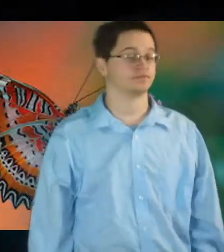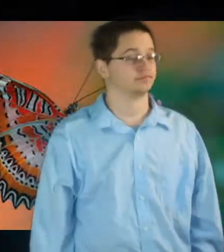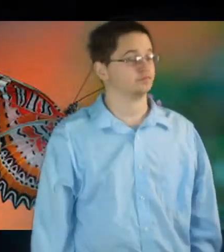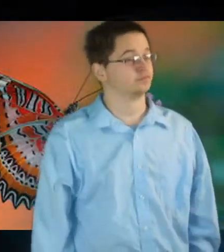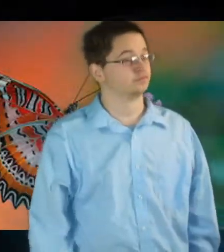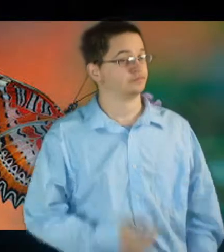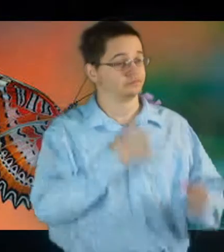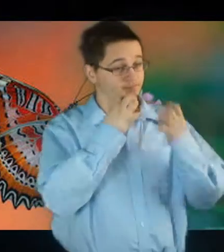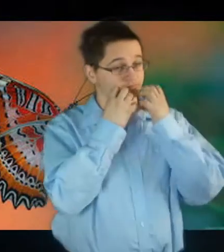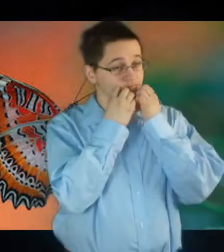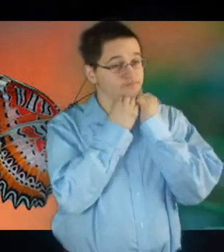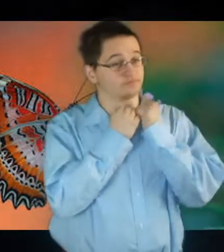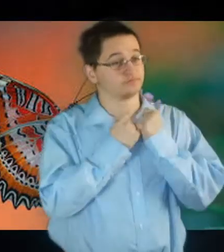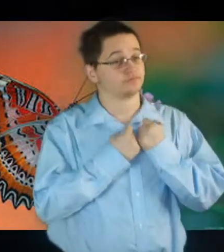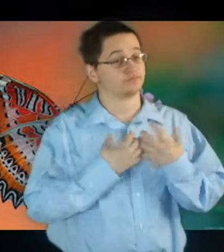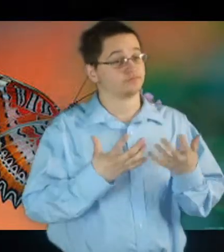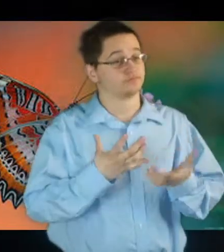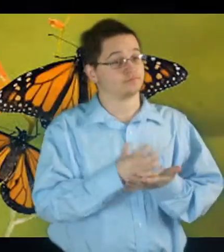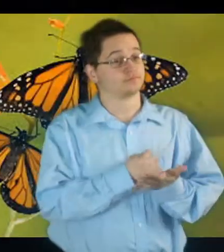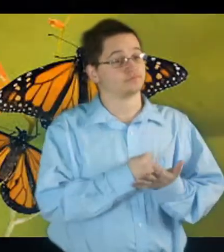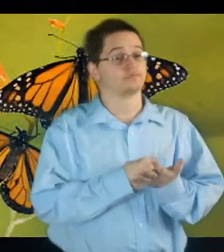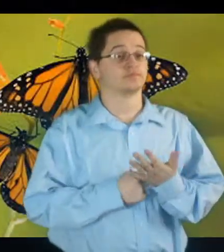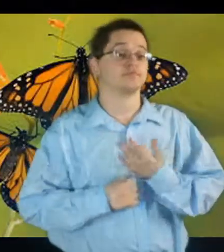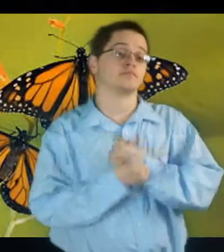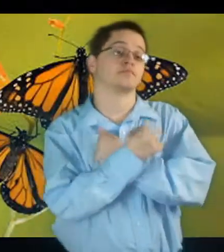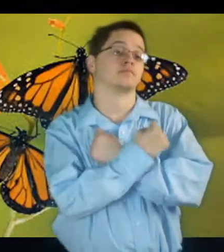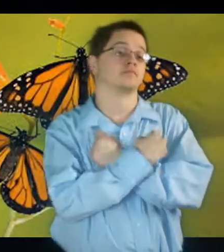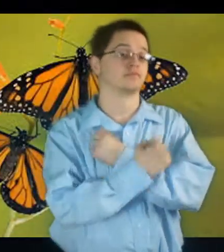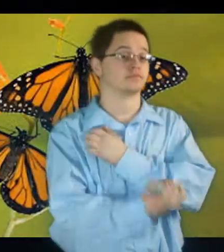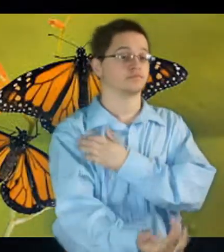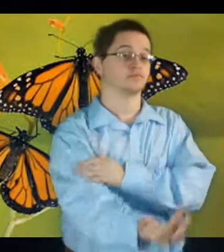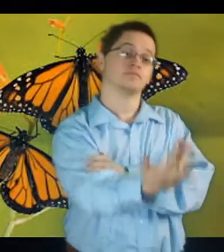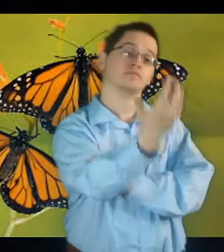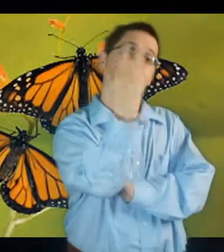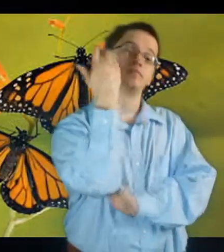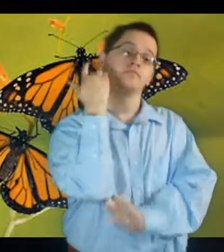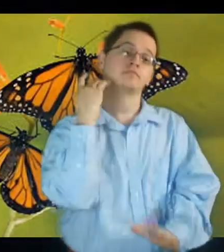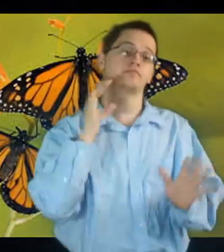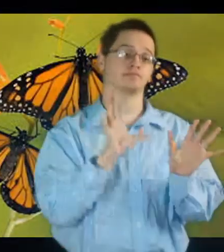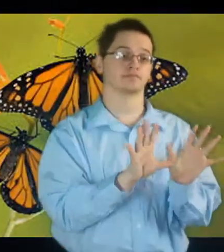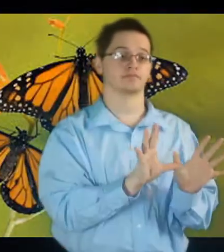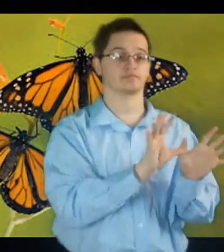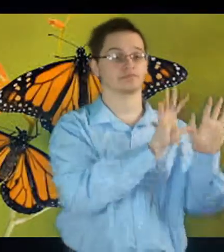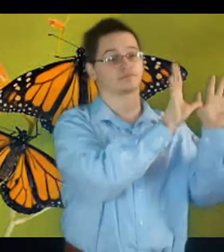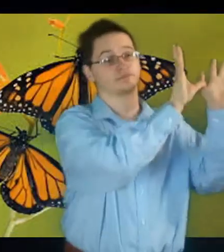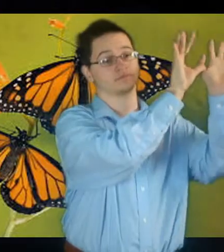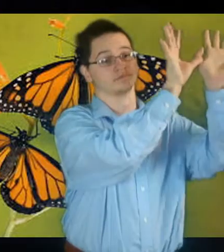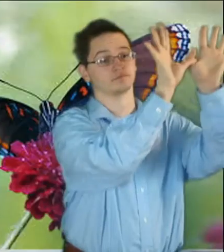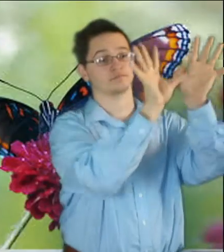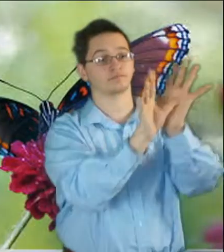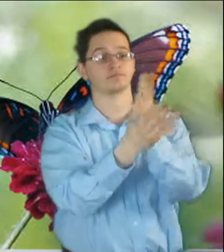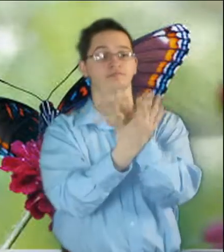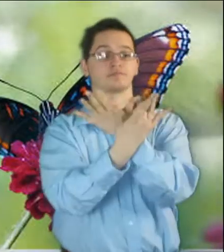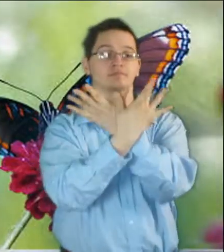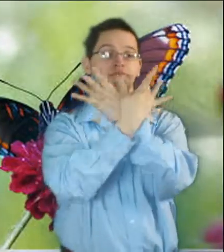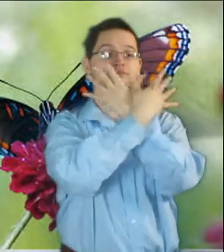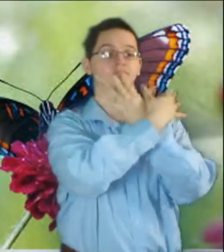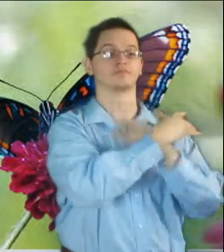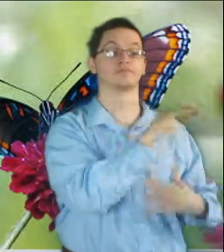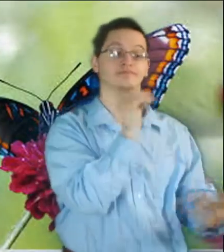To deserve your love every morning And butterfly kisses I couldn't